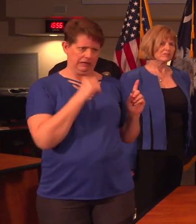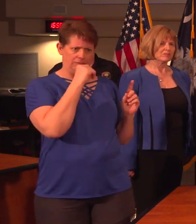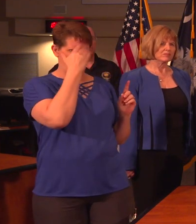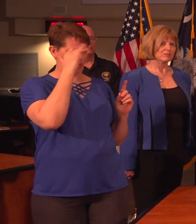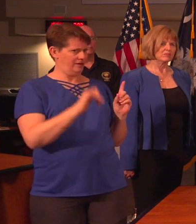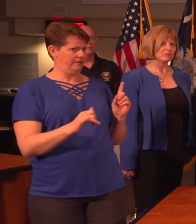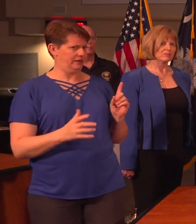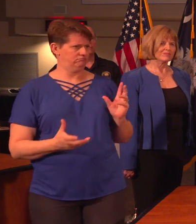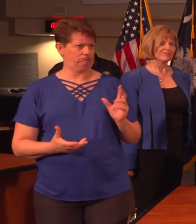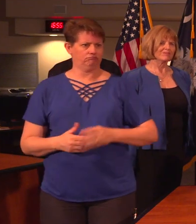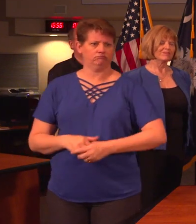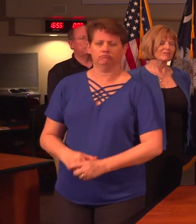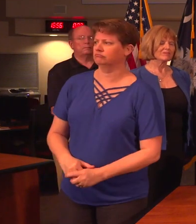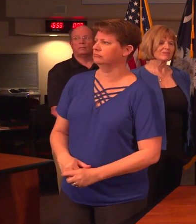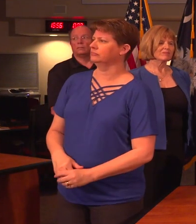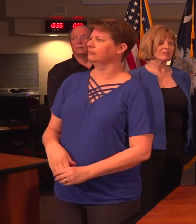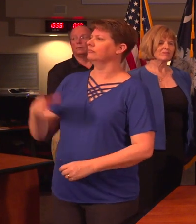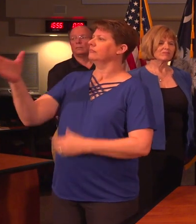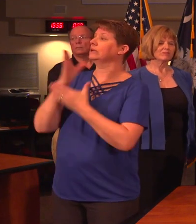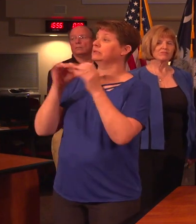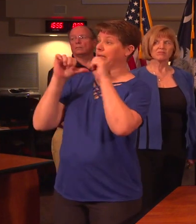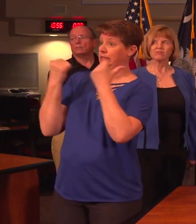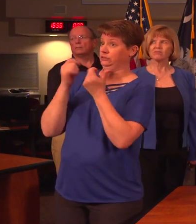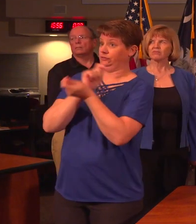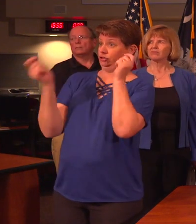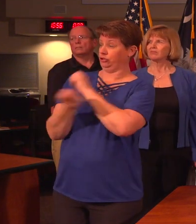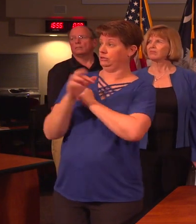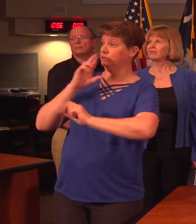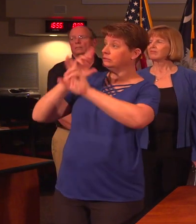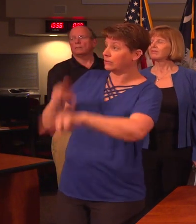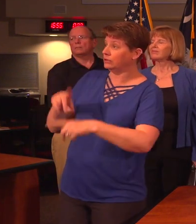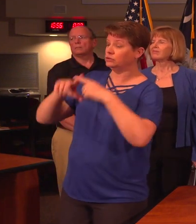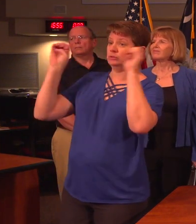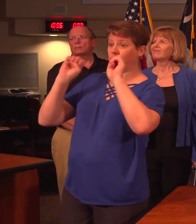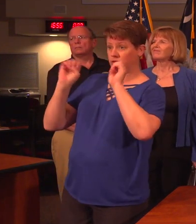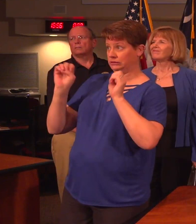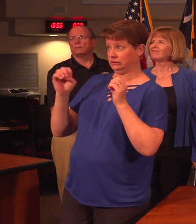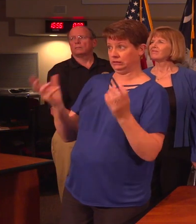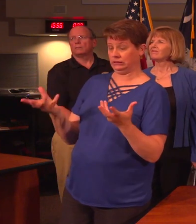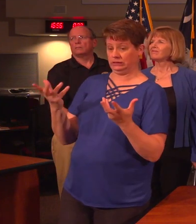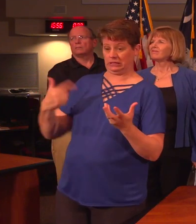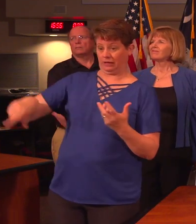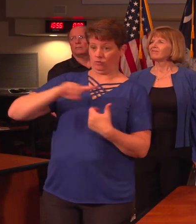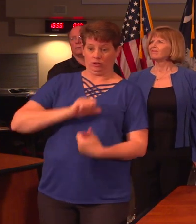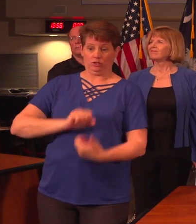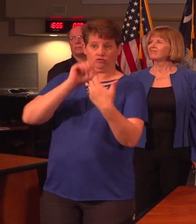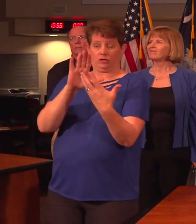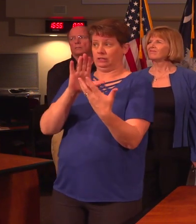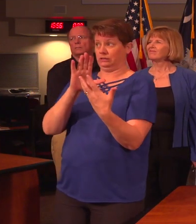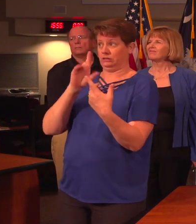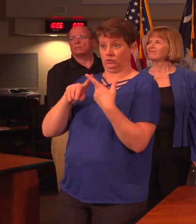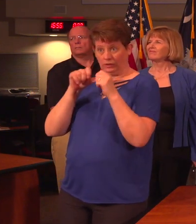that information. Some agencies have changed the way that they respond to emergencies. Has the state addressed to those